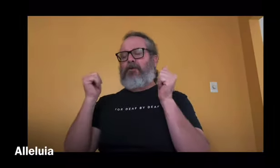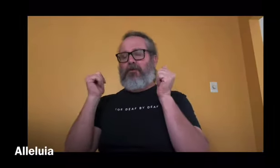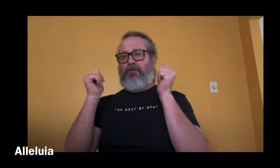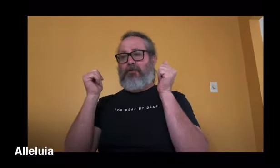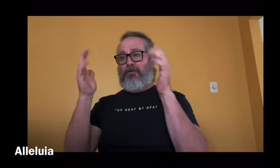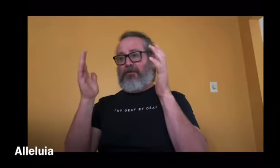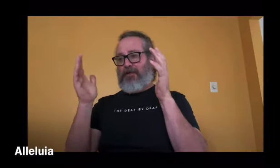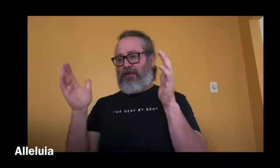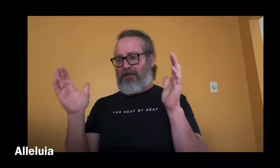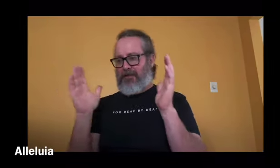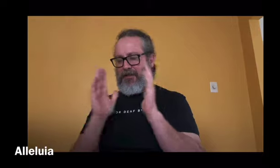Alleluia!